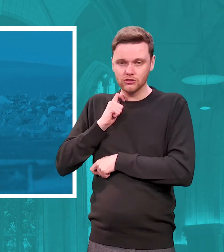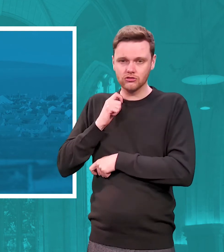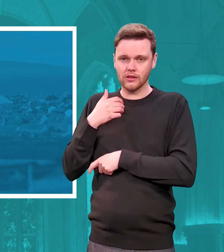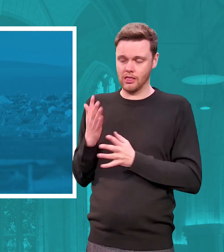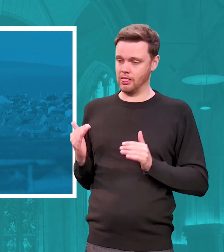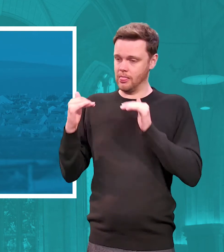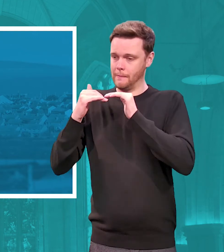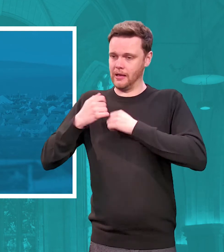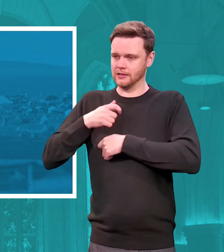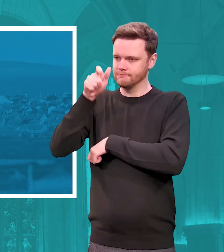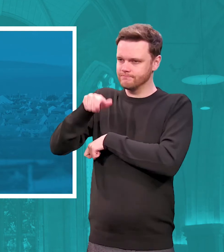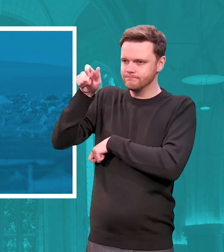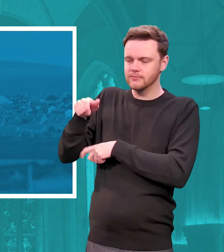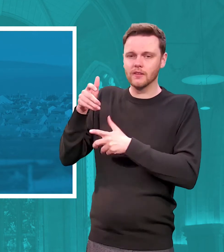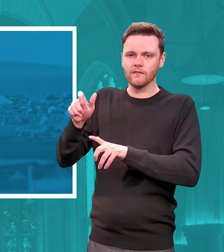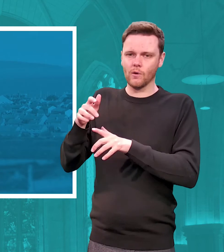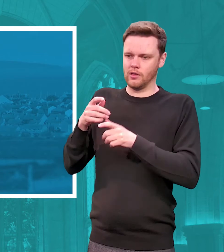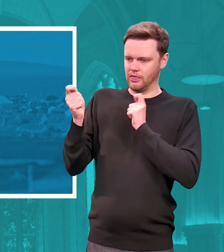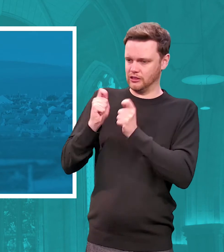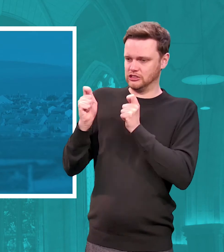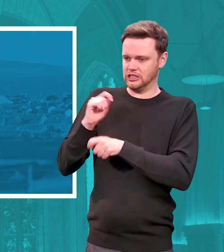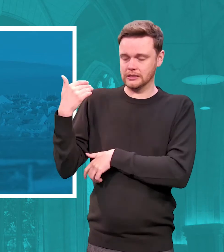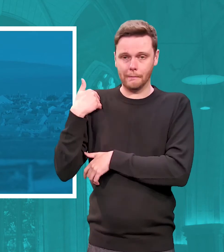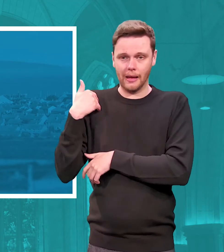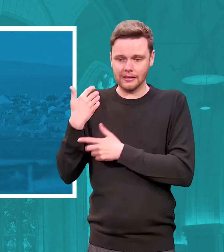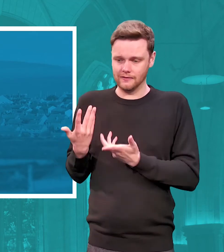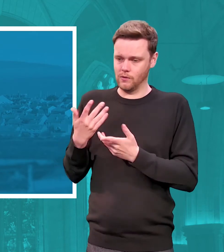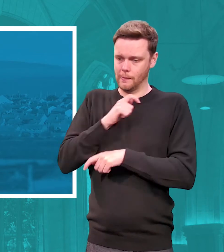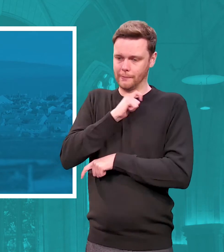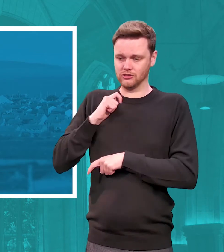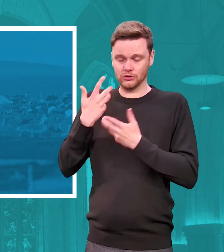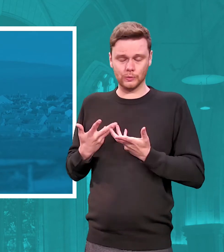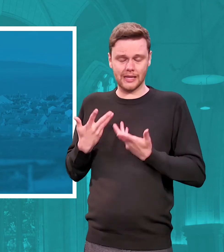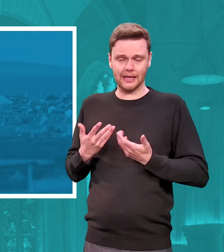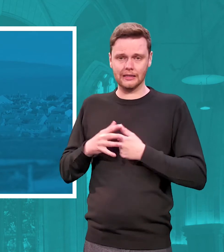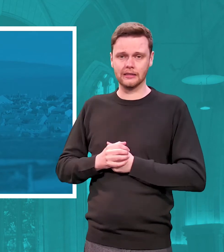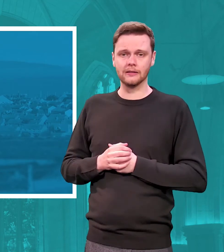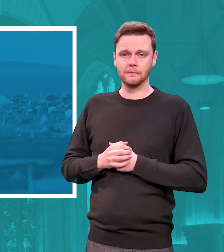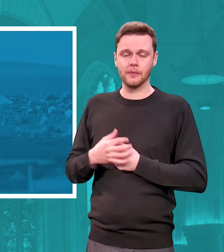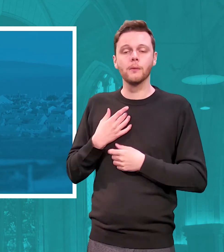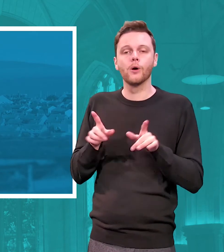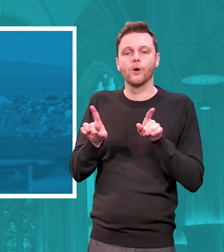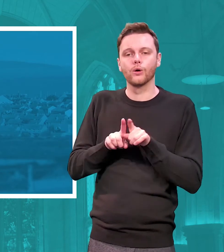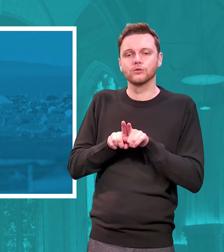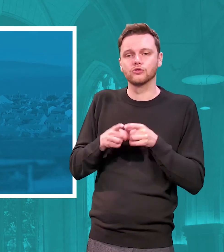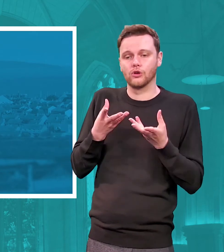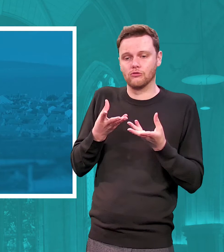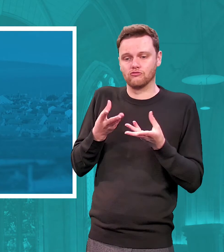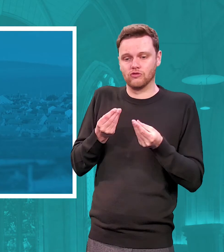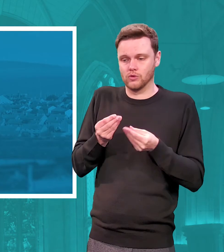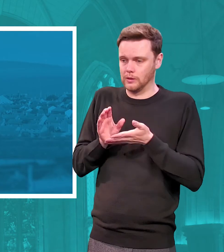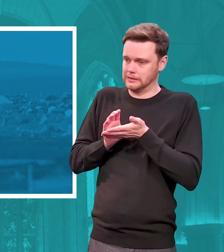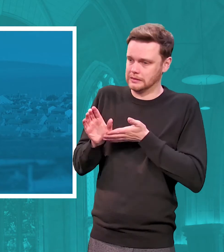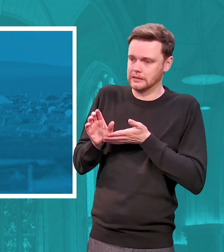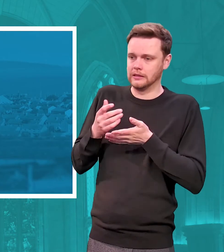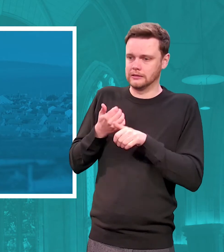candidates for the change demands of ministry ministry today but also resources them to be